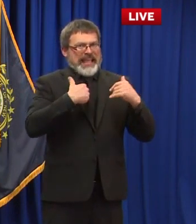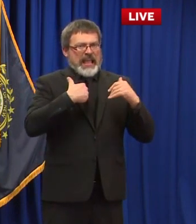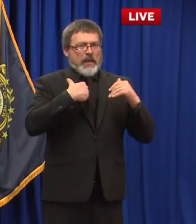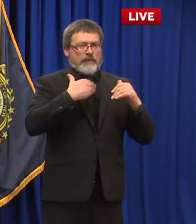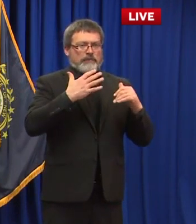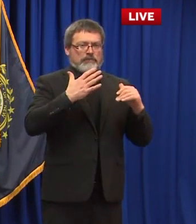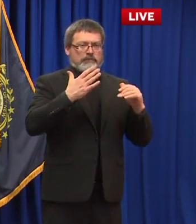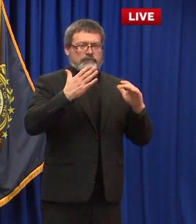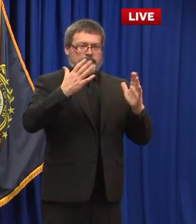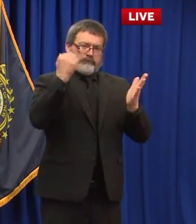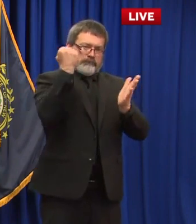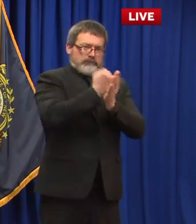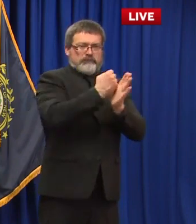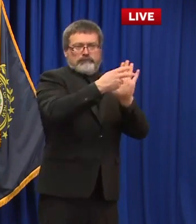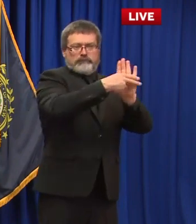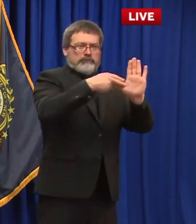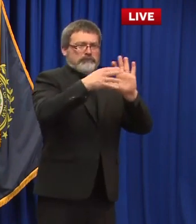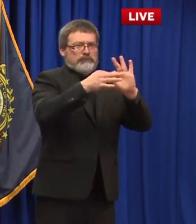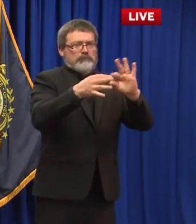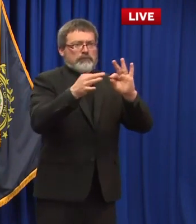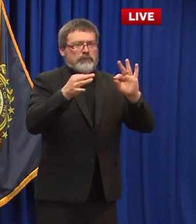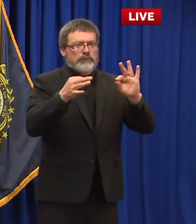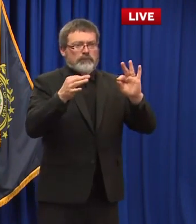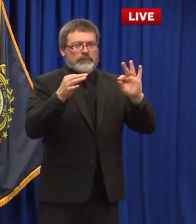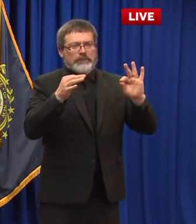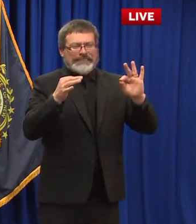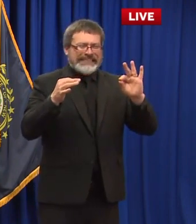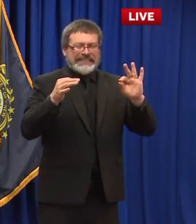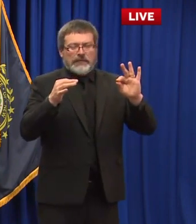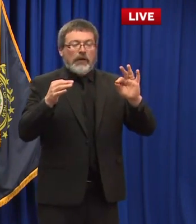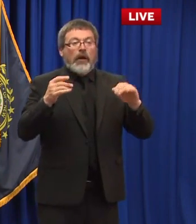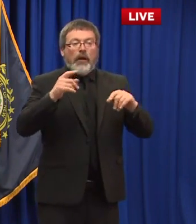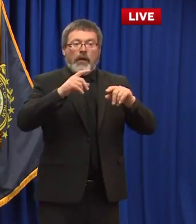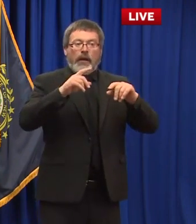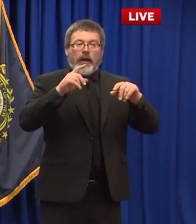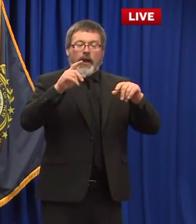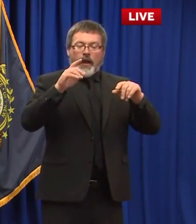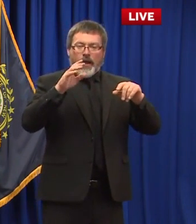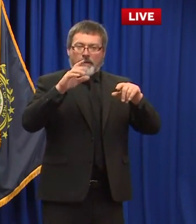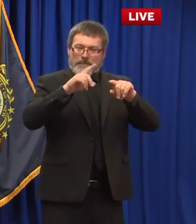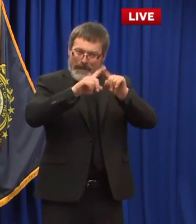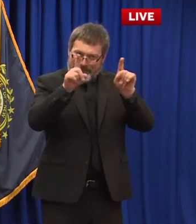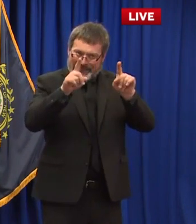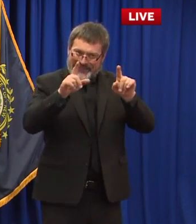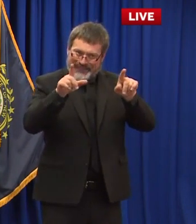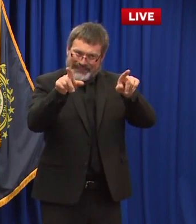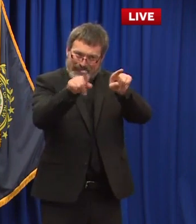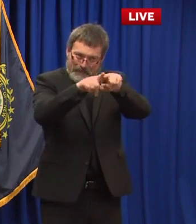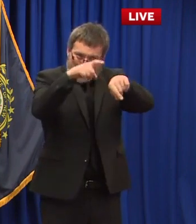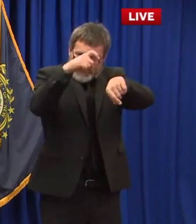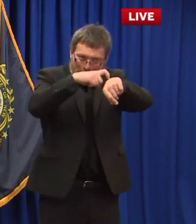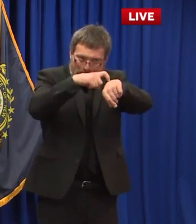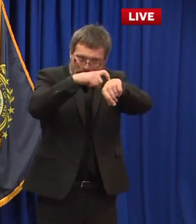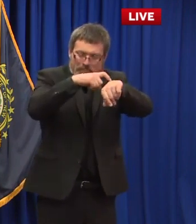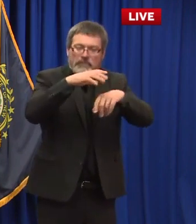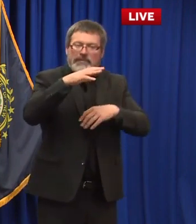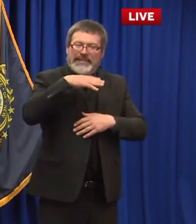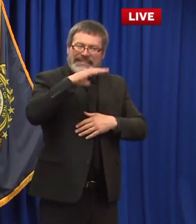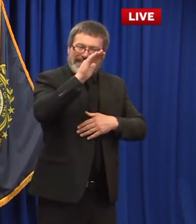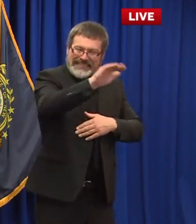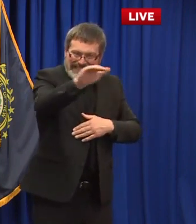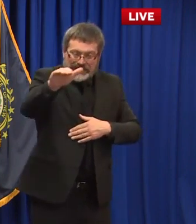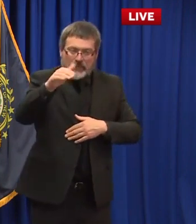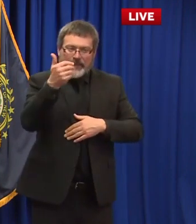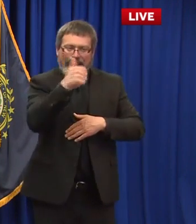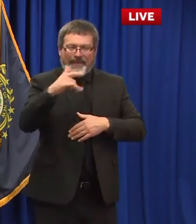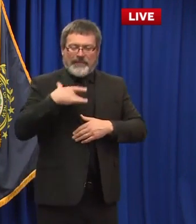think that you've been at risk for exposure to covet then you should go get tested whether that is at a protest or if that is at a beach or a